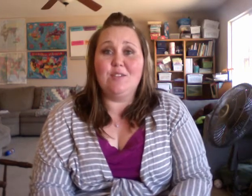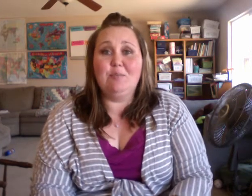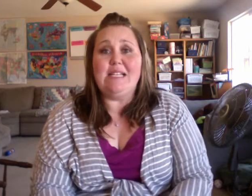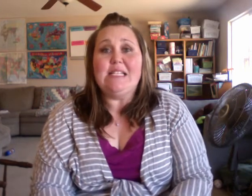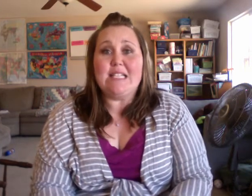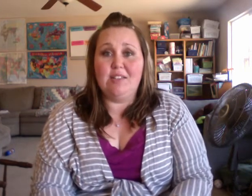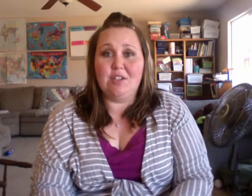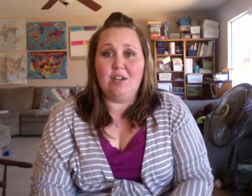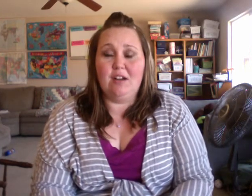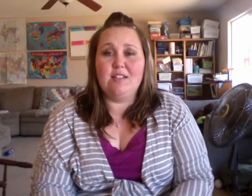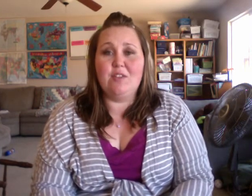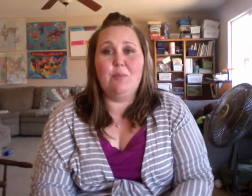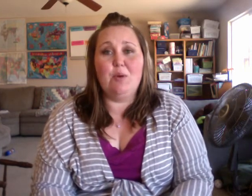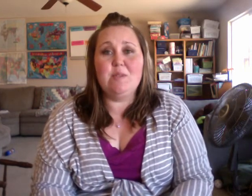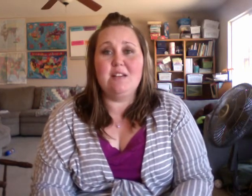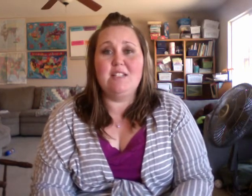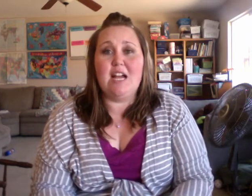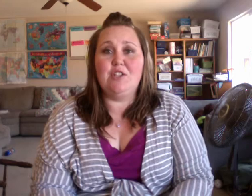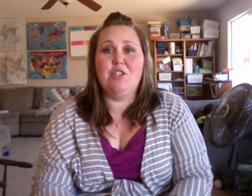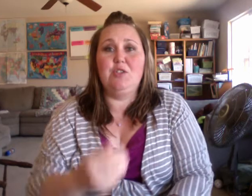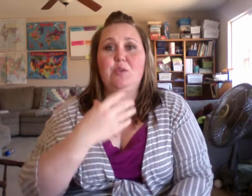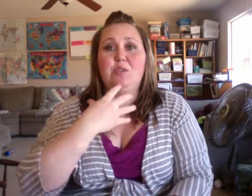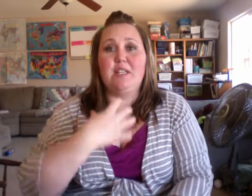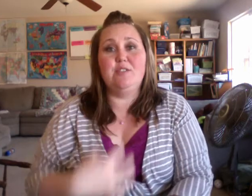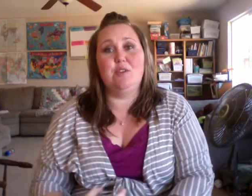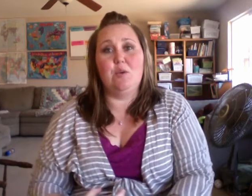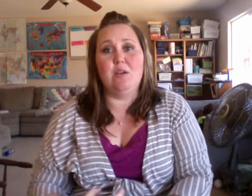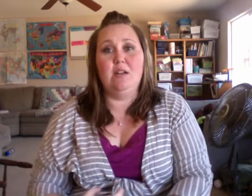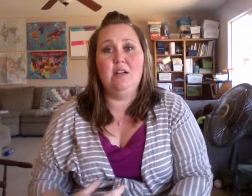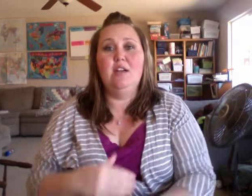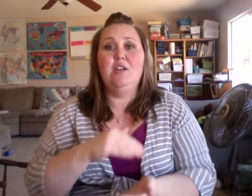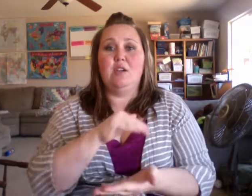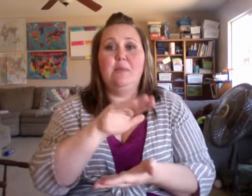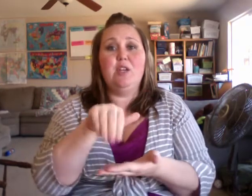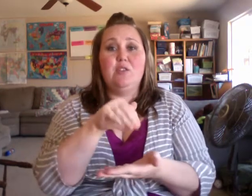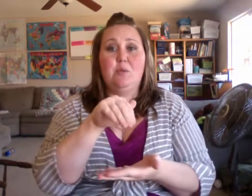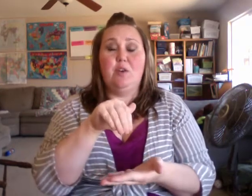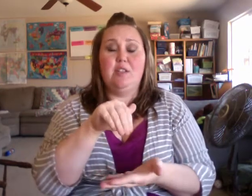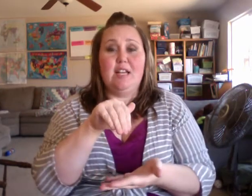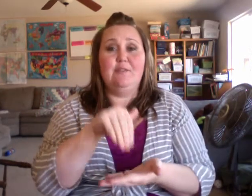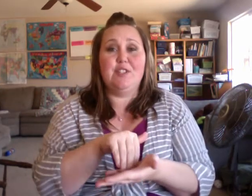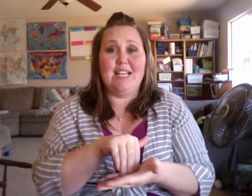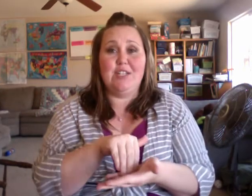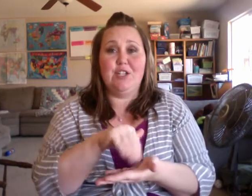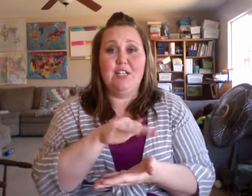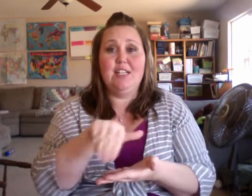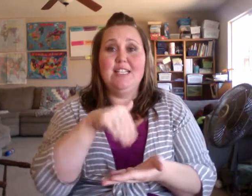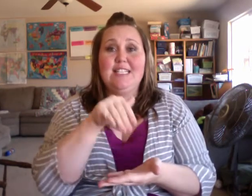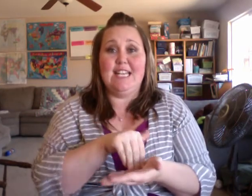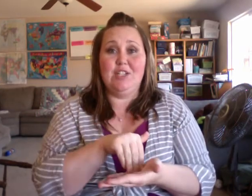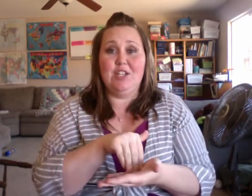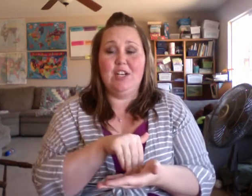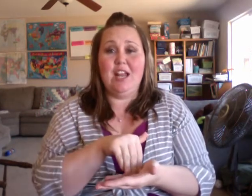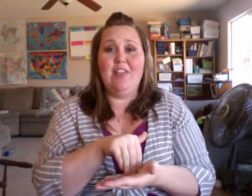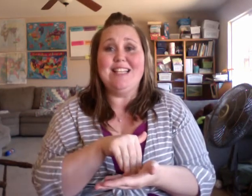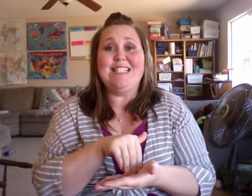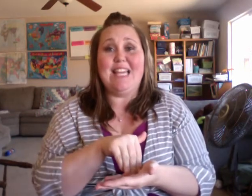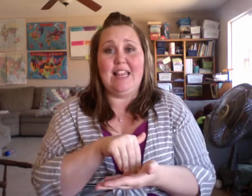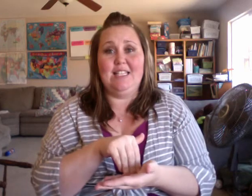means center. It's the bones that are attached to your center core. So I'm going to use the word sign for center, center, and then skeleton.